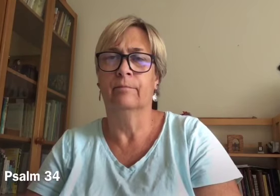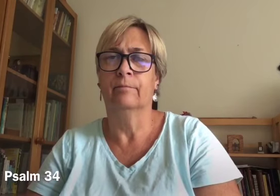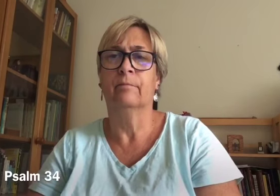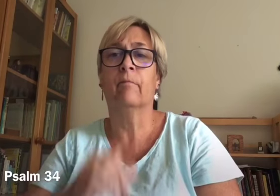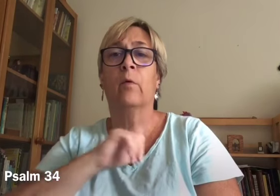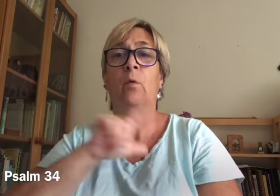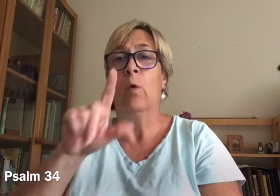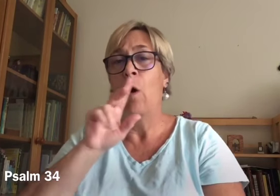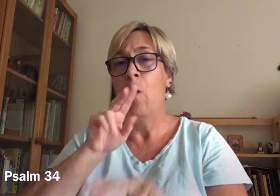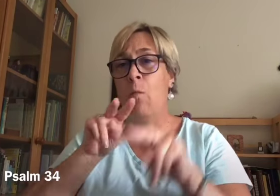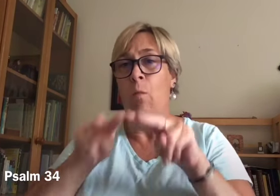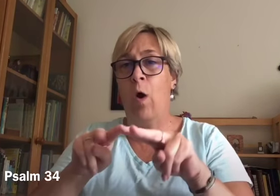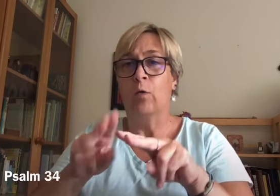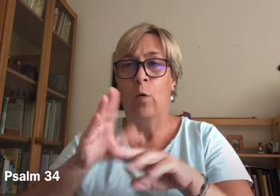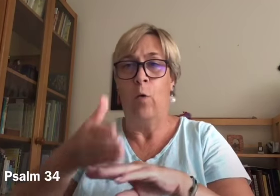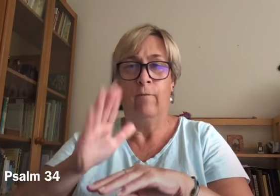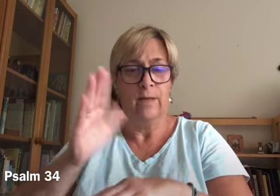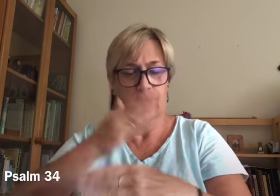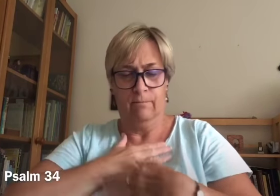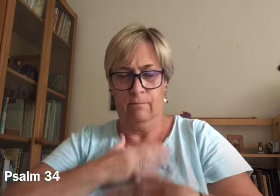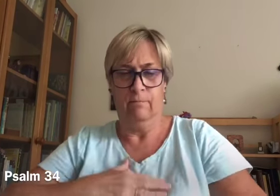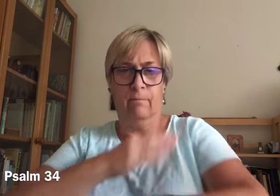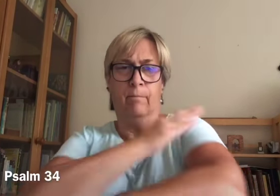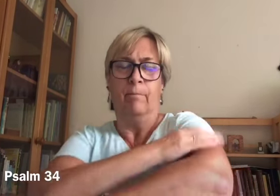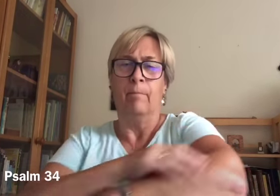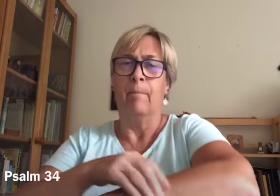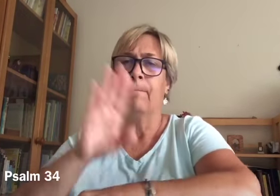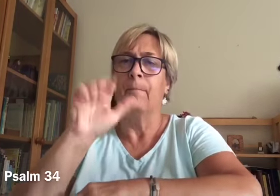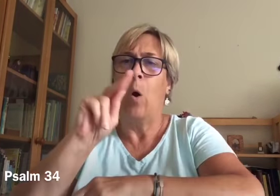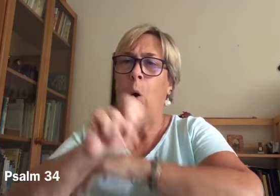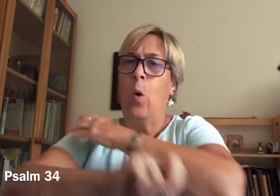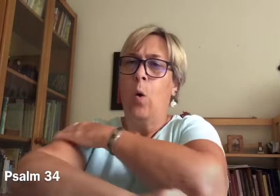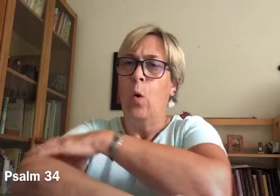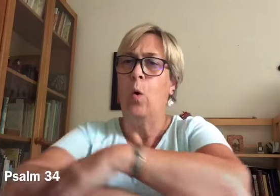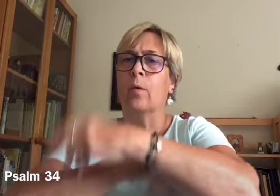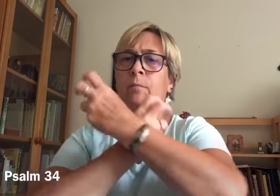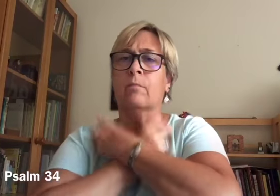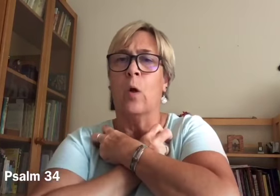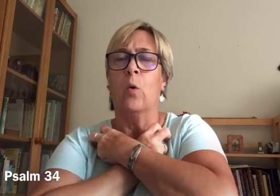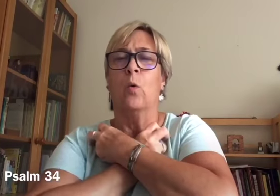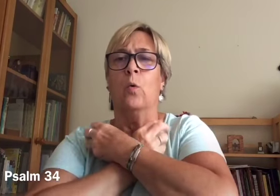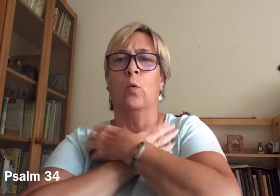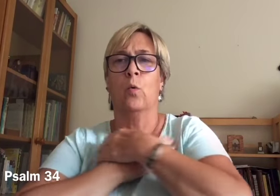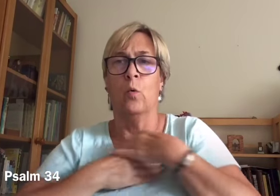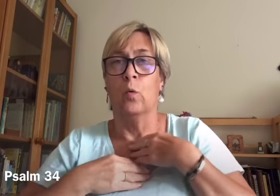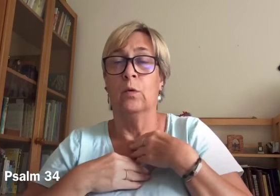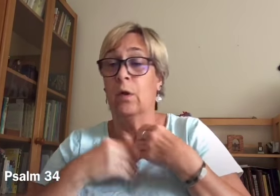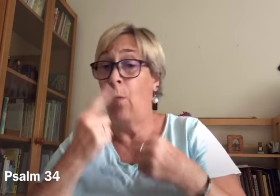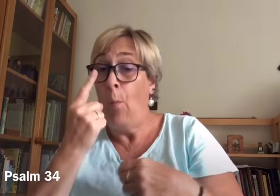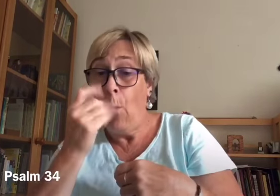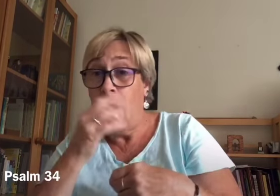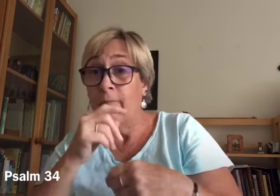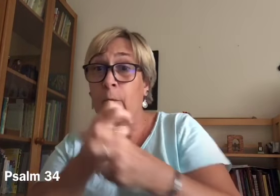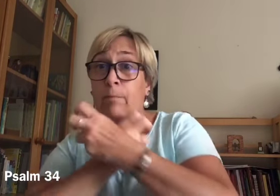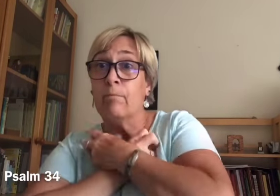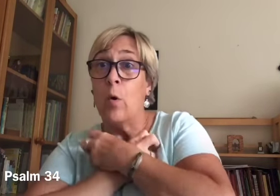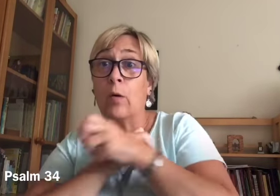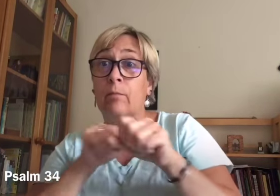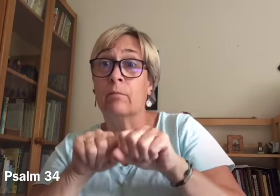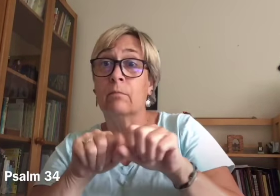He watches over all his bones. Not one of them shall be